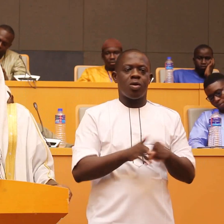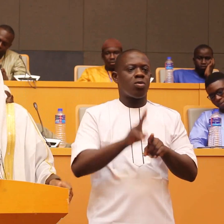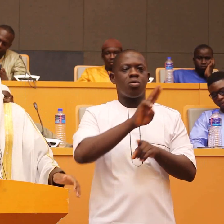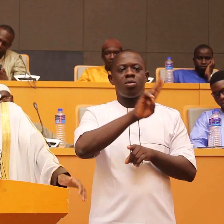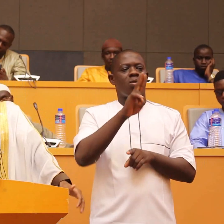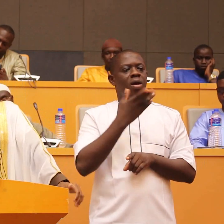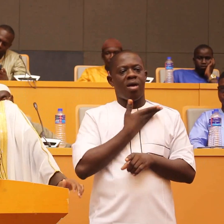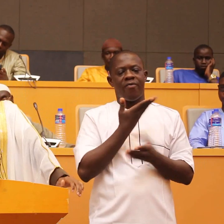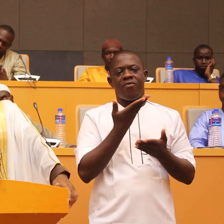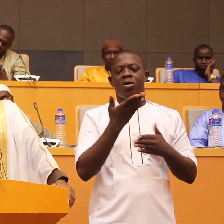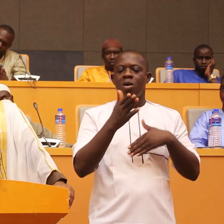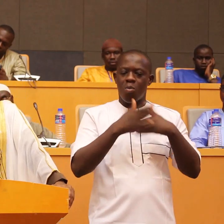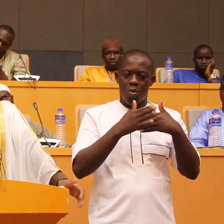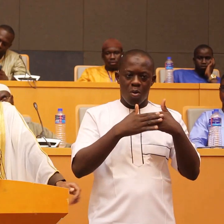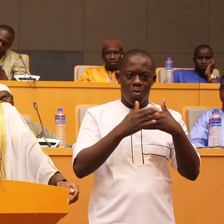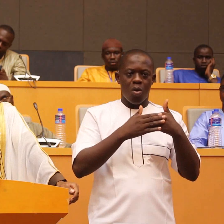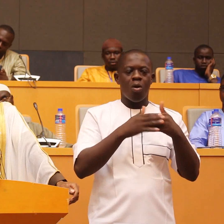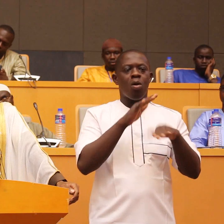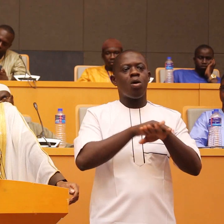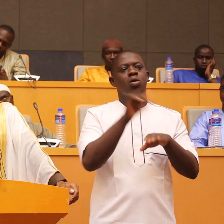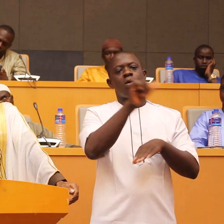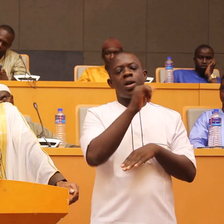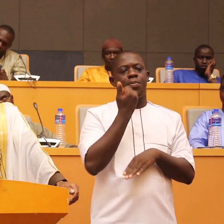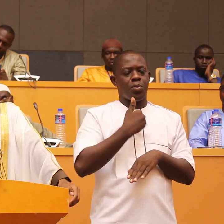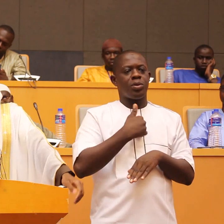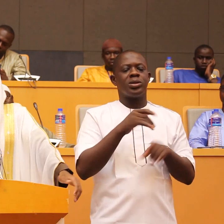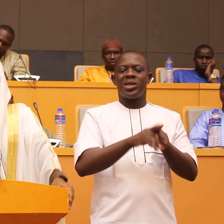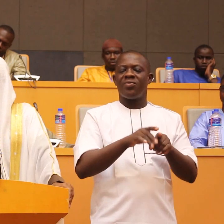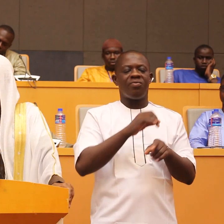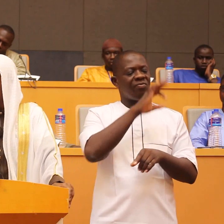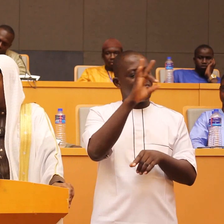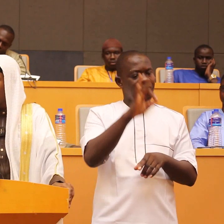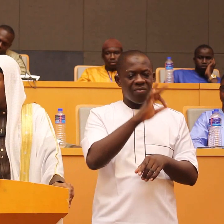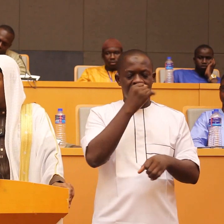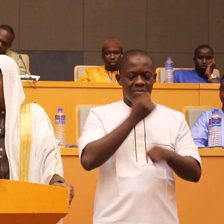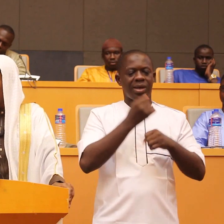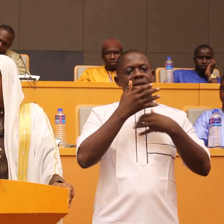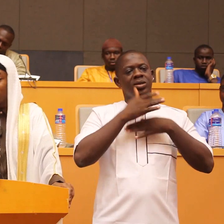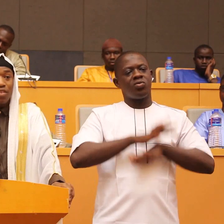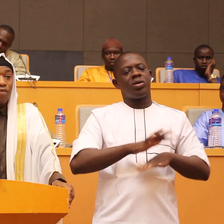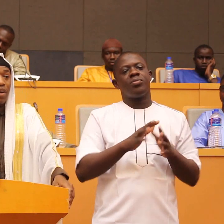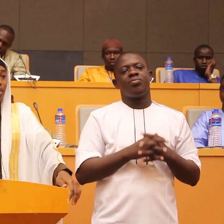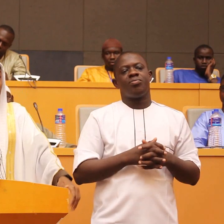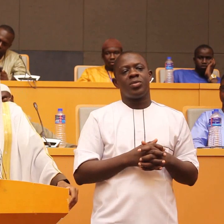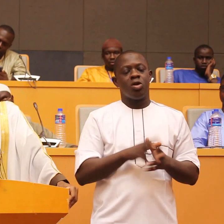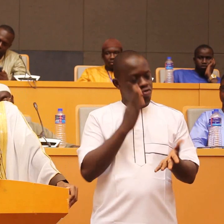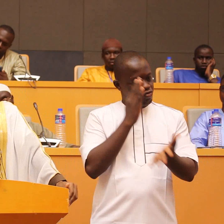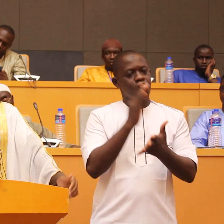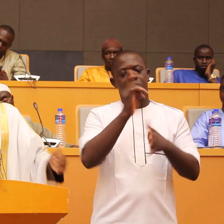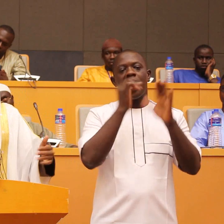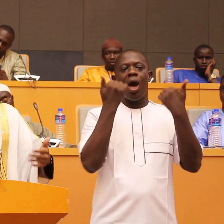especially among the tulaab i am so disappointed this is the fact